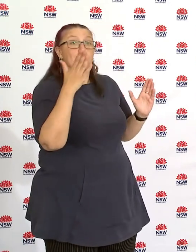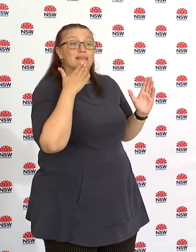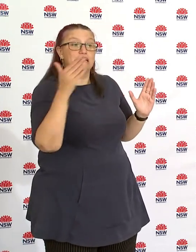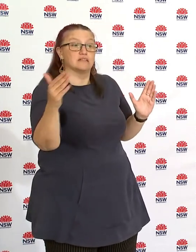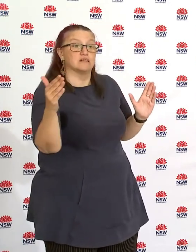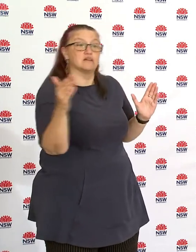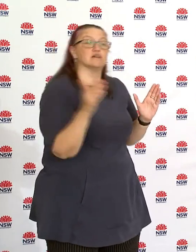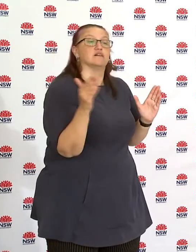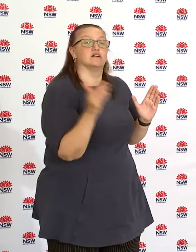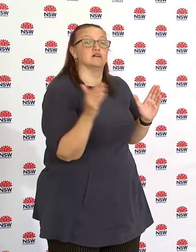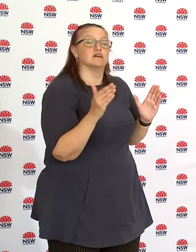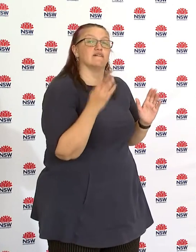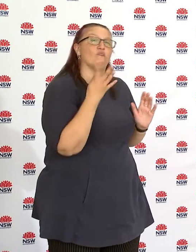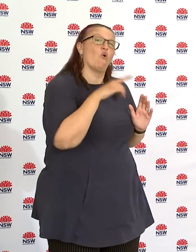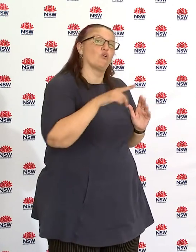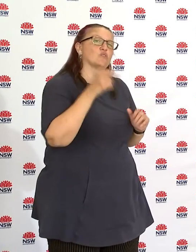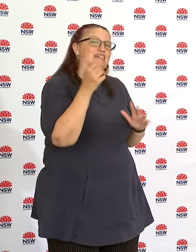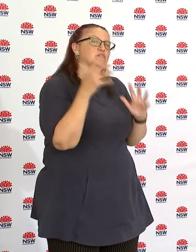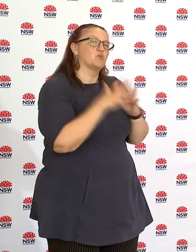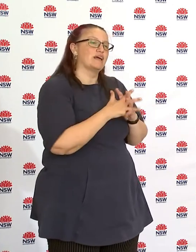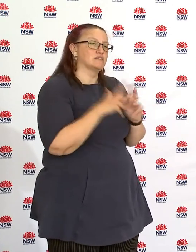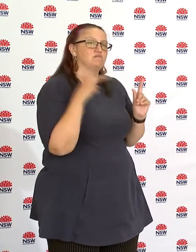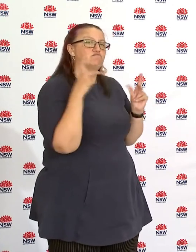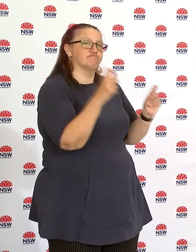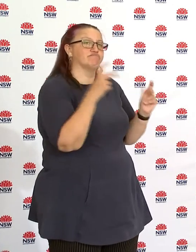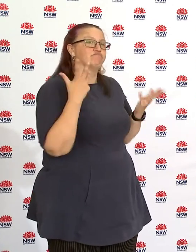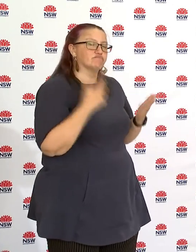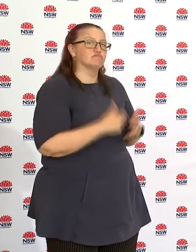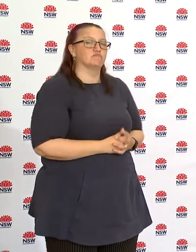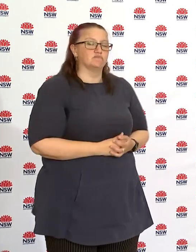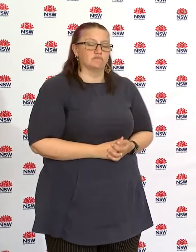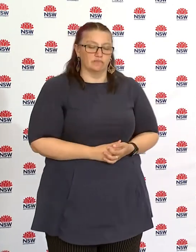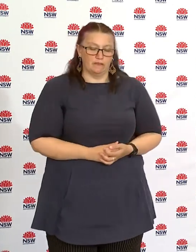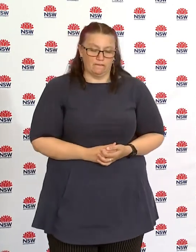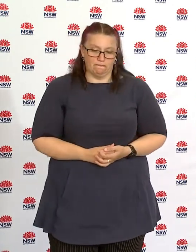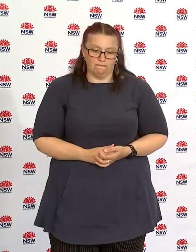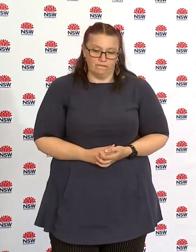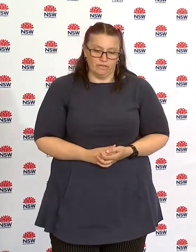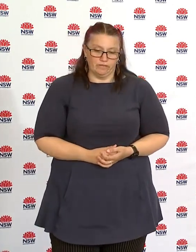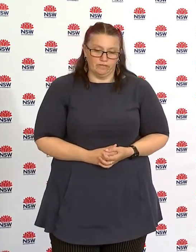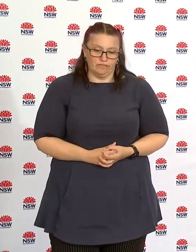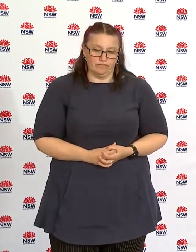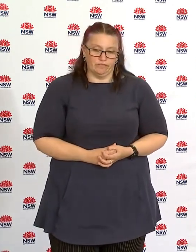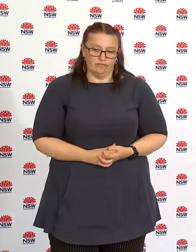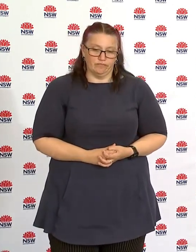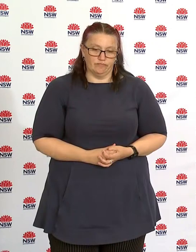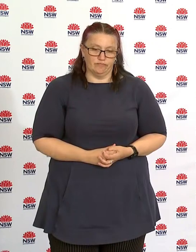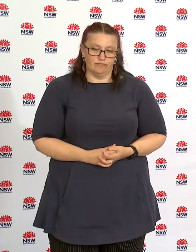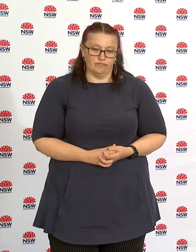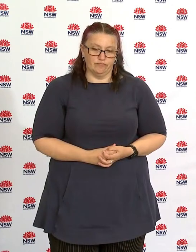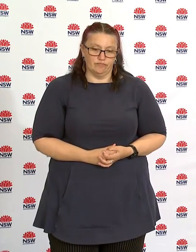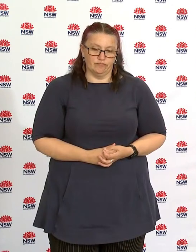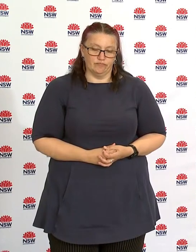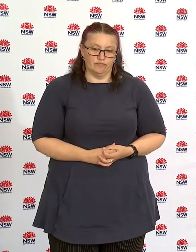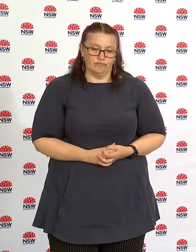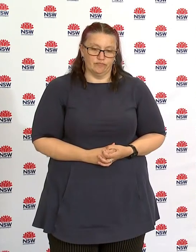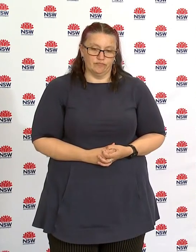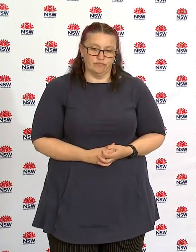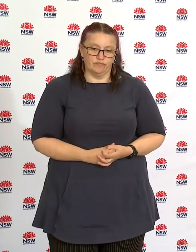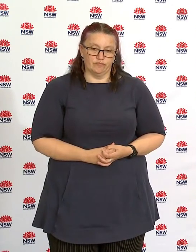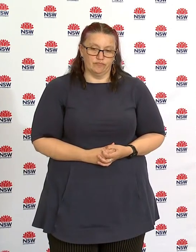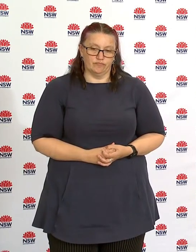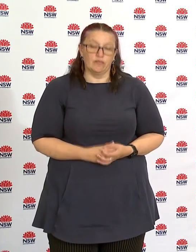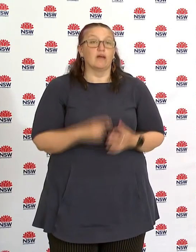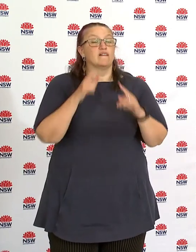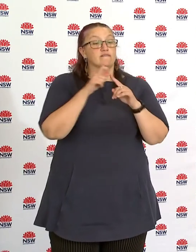in terms of onward transmission we know that even having one dose of either the pfizer or